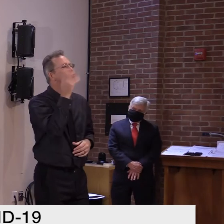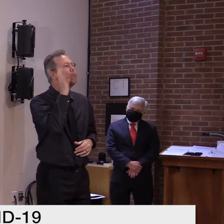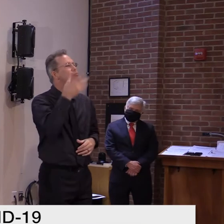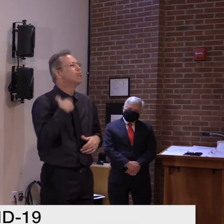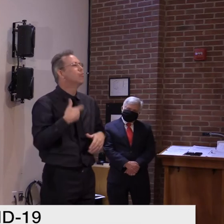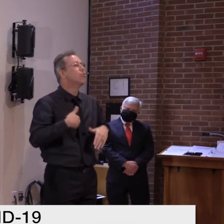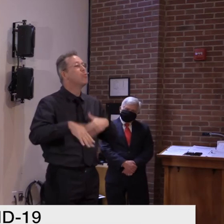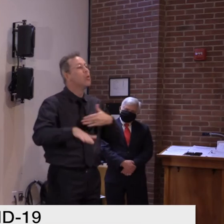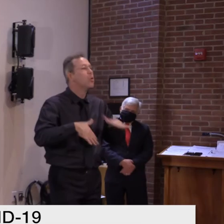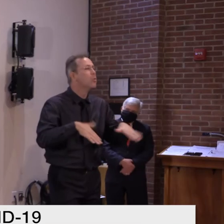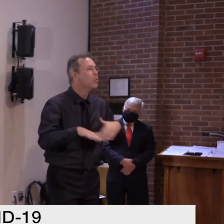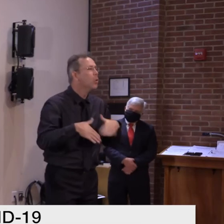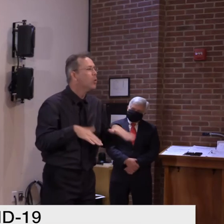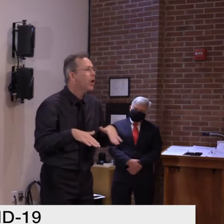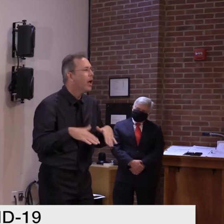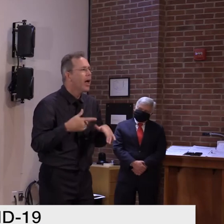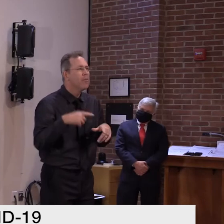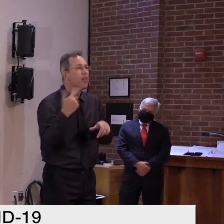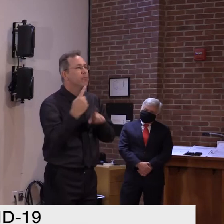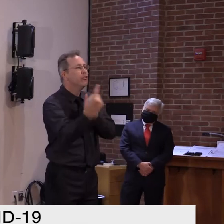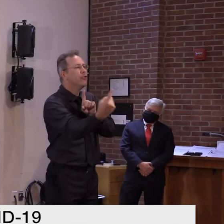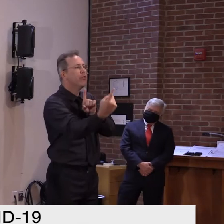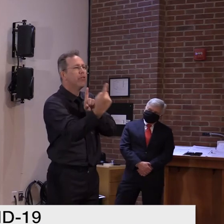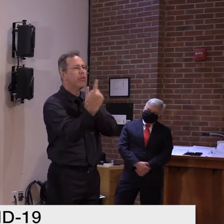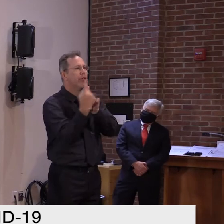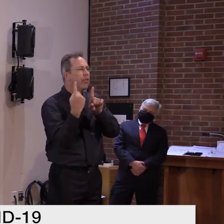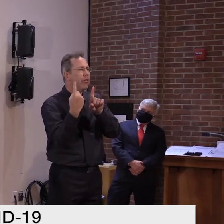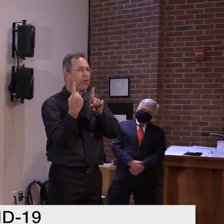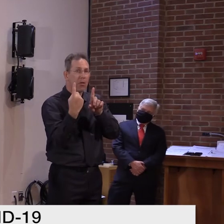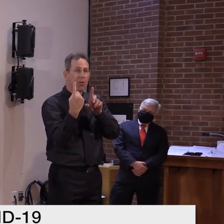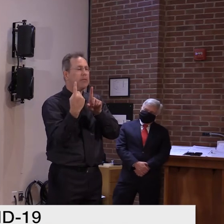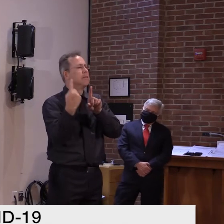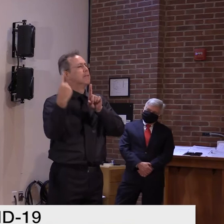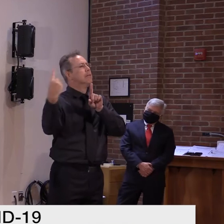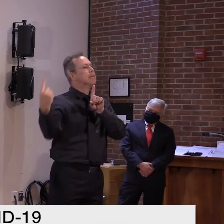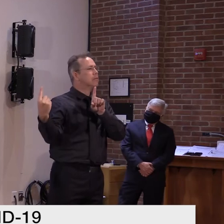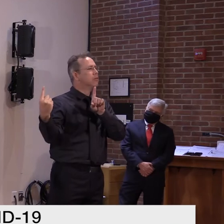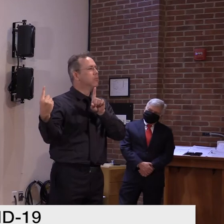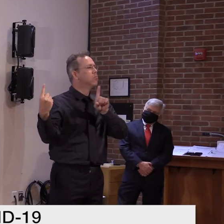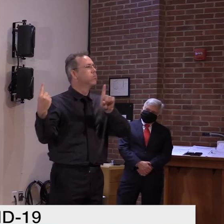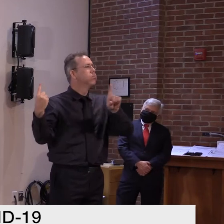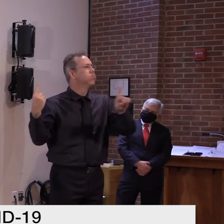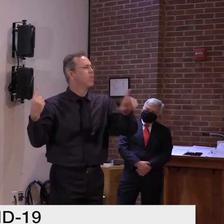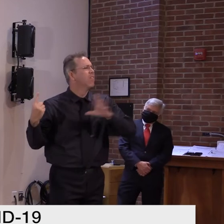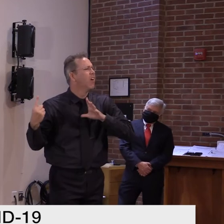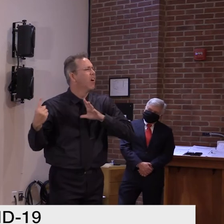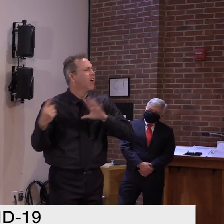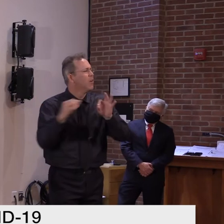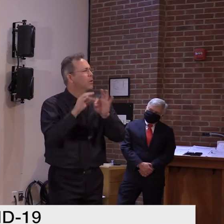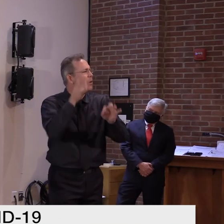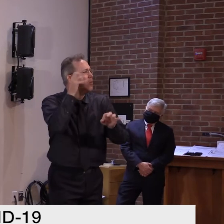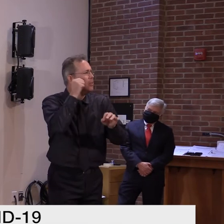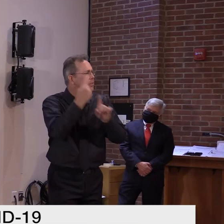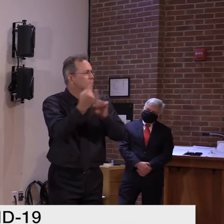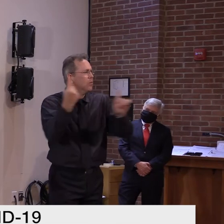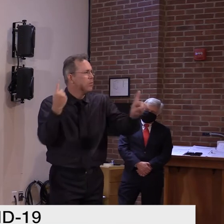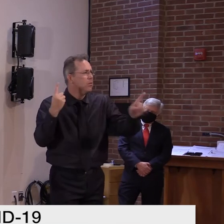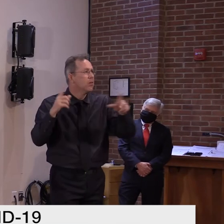opposite side of the street and having your mask on at that time, too, just like if you were on a trail climbing a mountain,